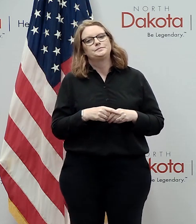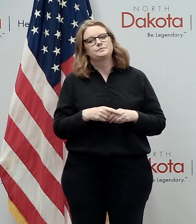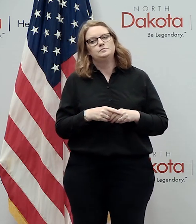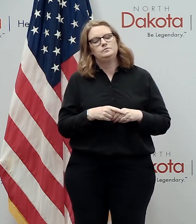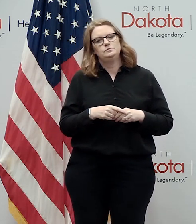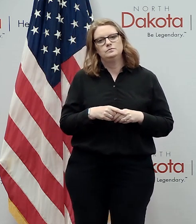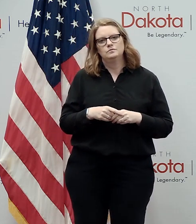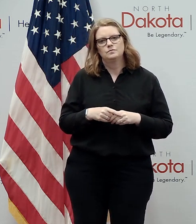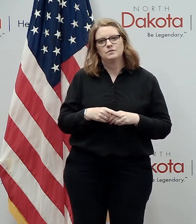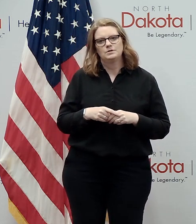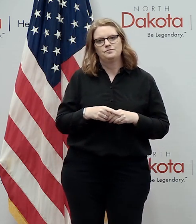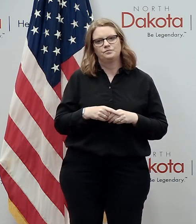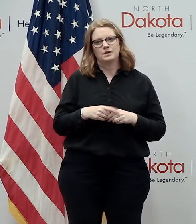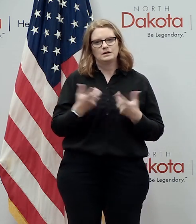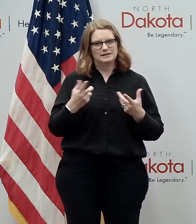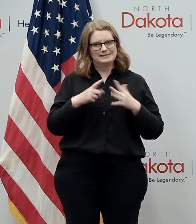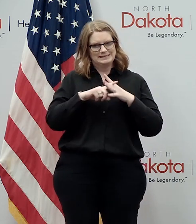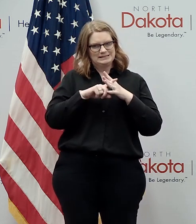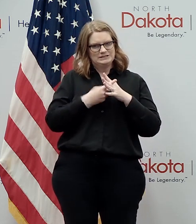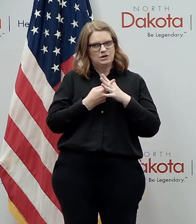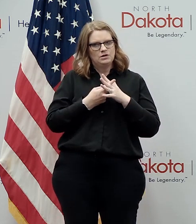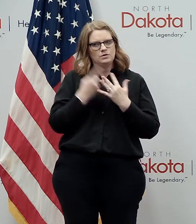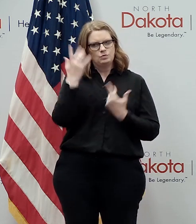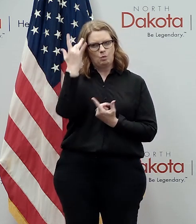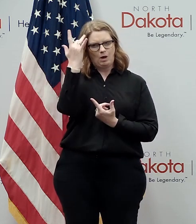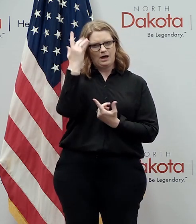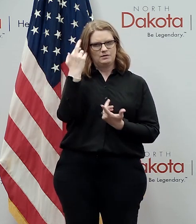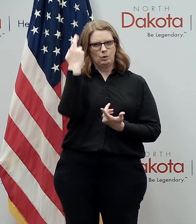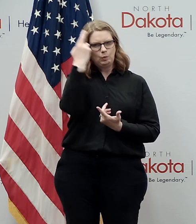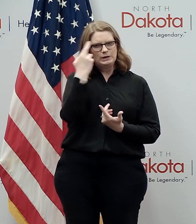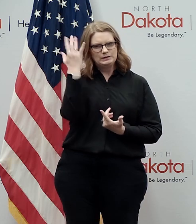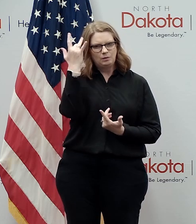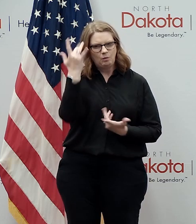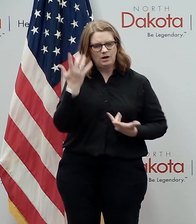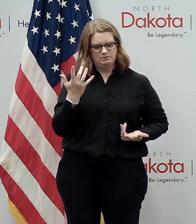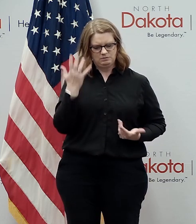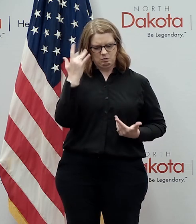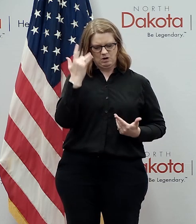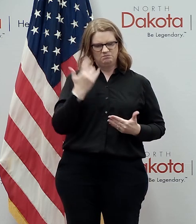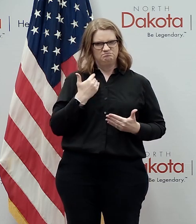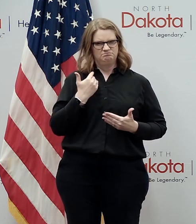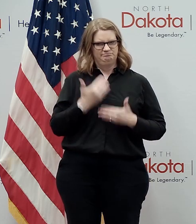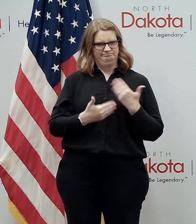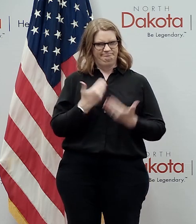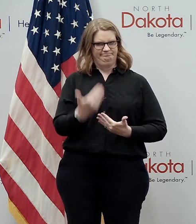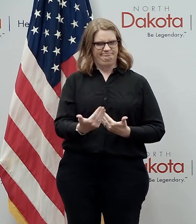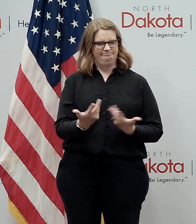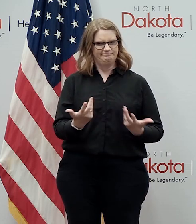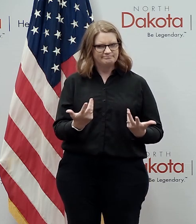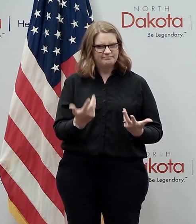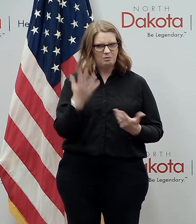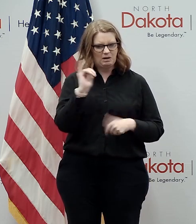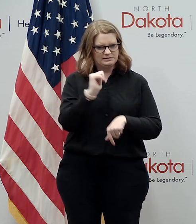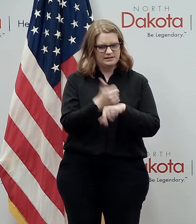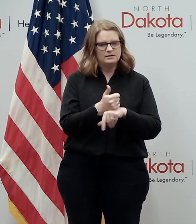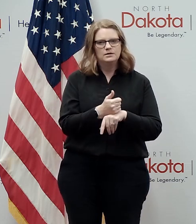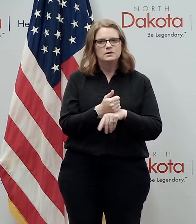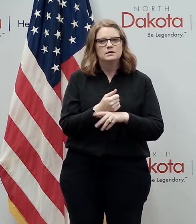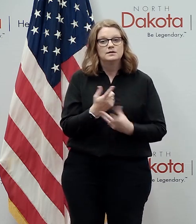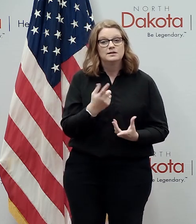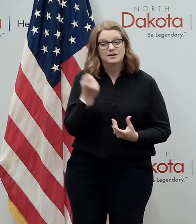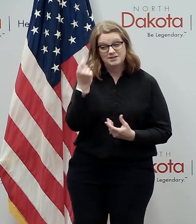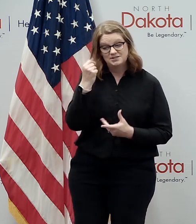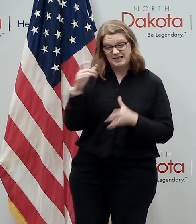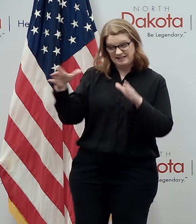you know then again this is sort of beginning with the why why are we why are we doing what we're doing we're doing this again to help protect those that are